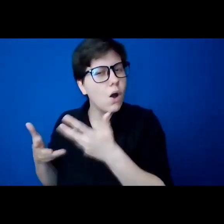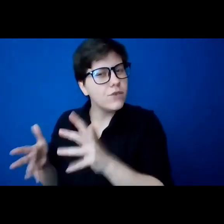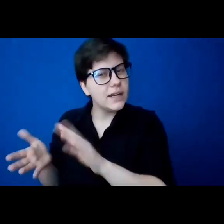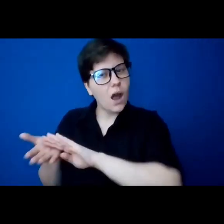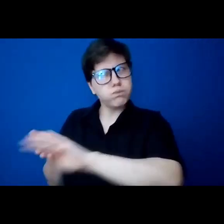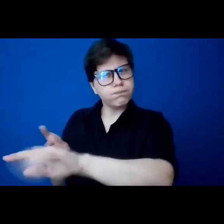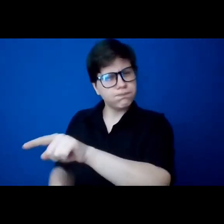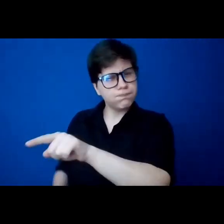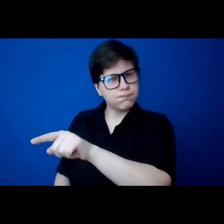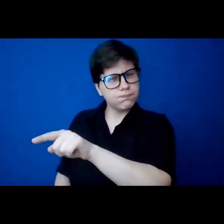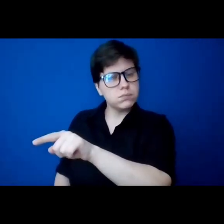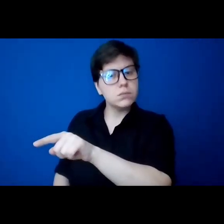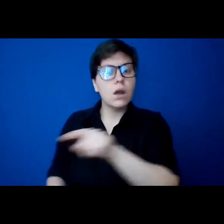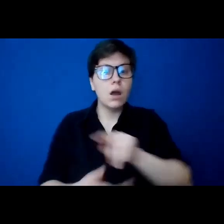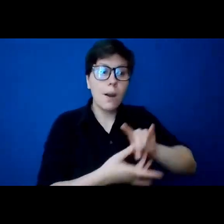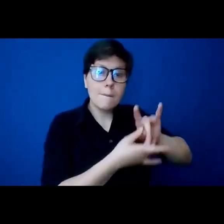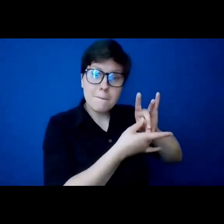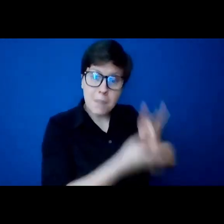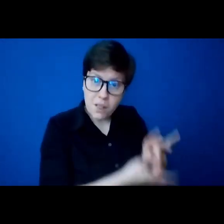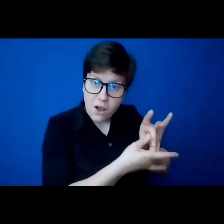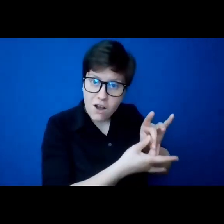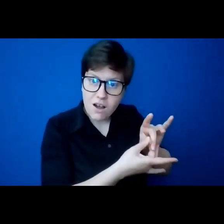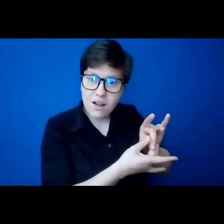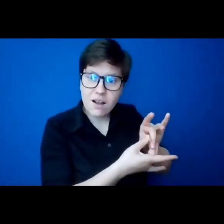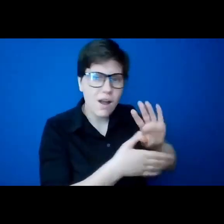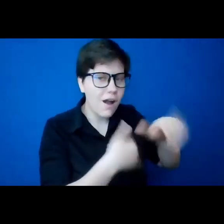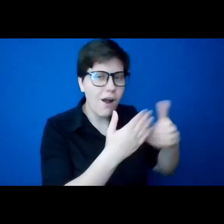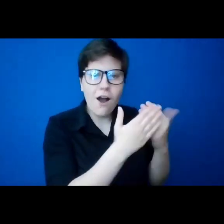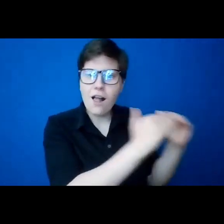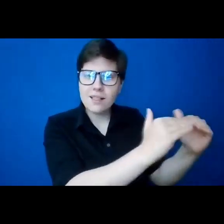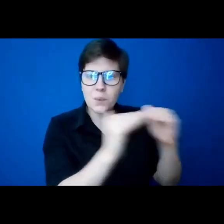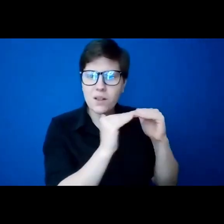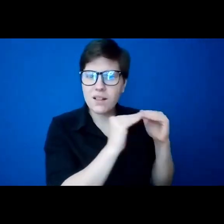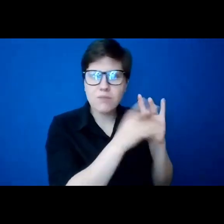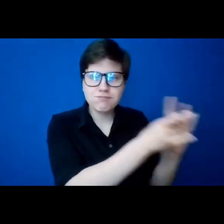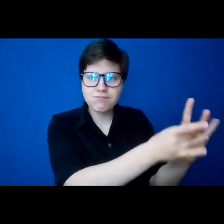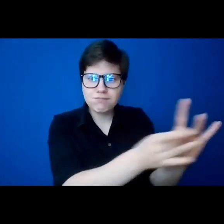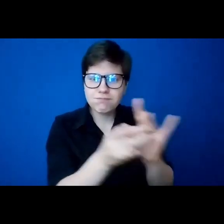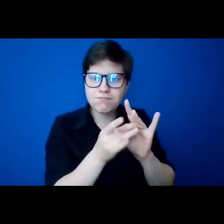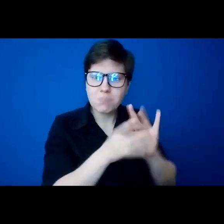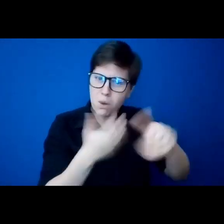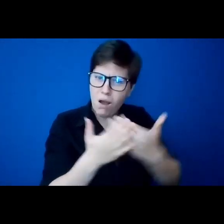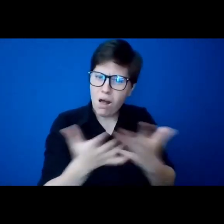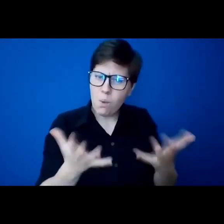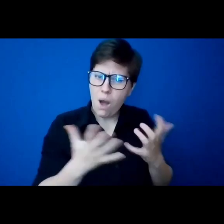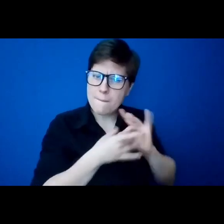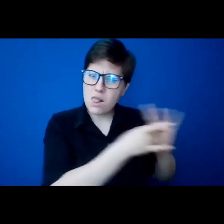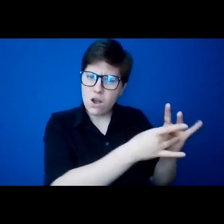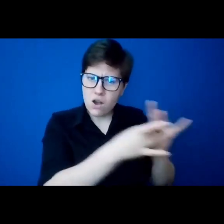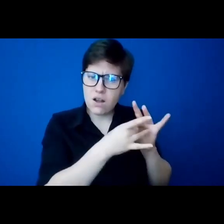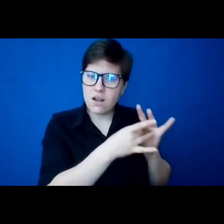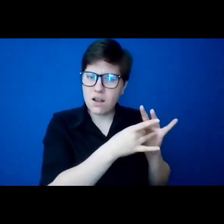When you belong, we are all on equal footing. We all desire to belong. And so I've been using